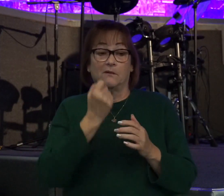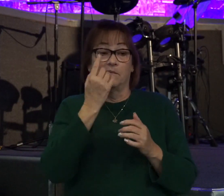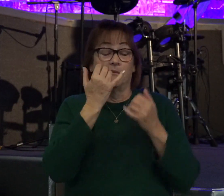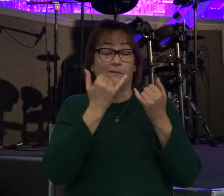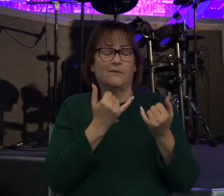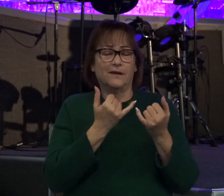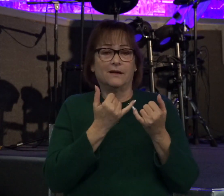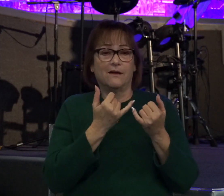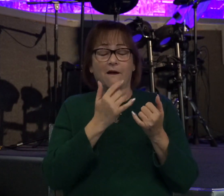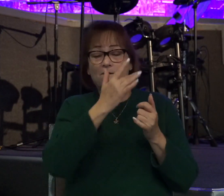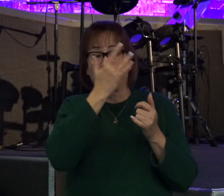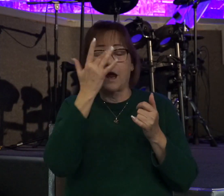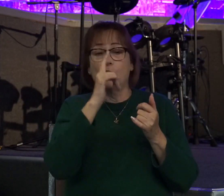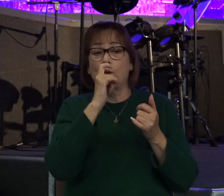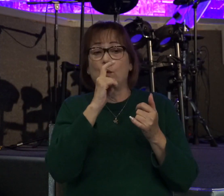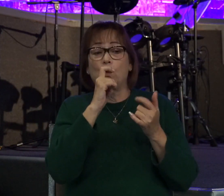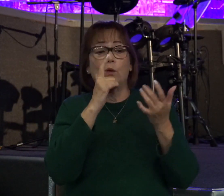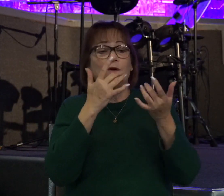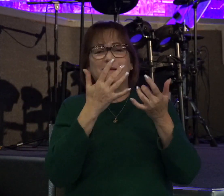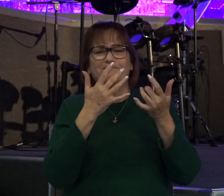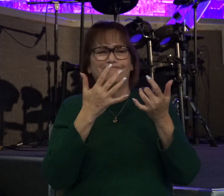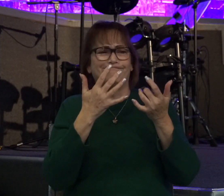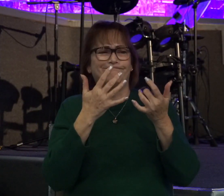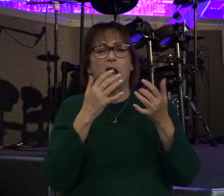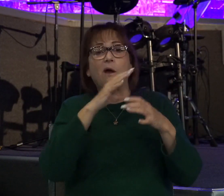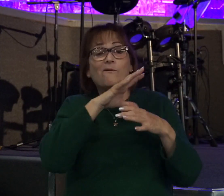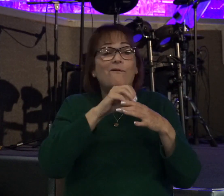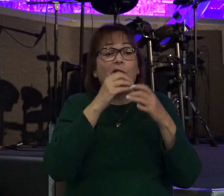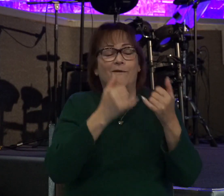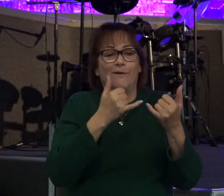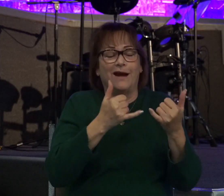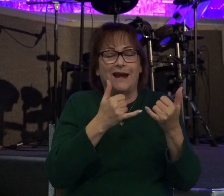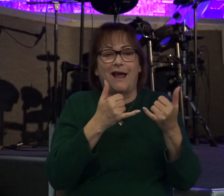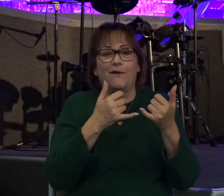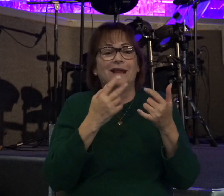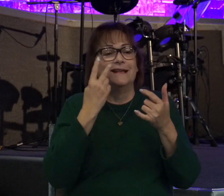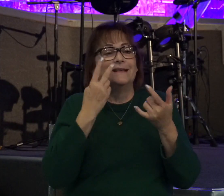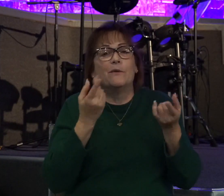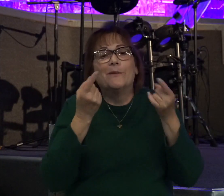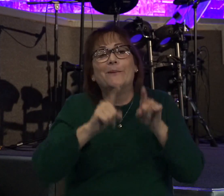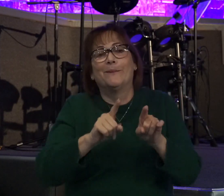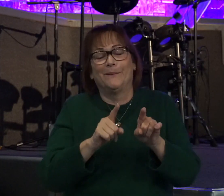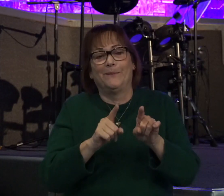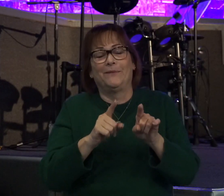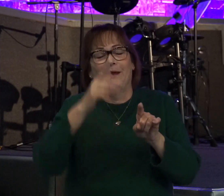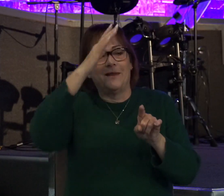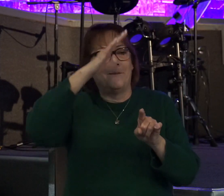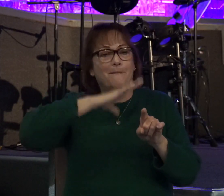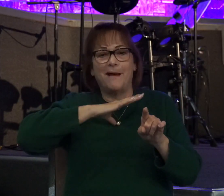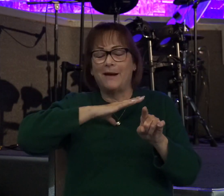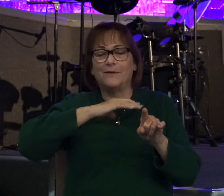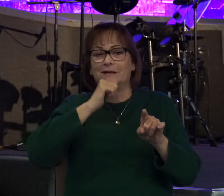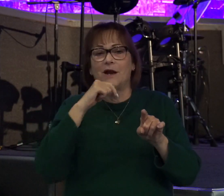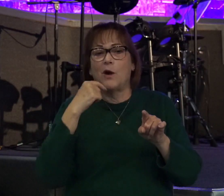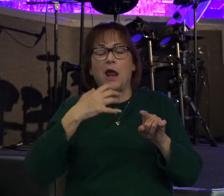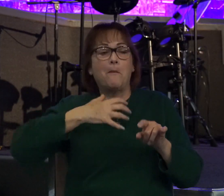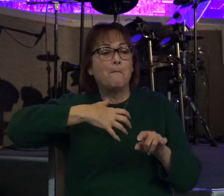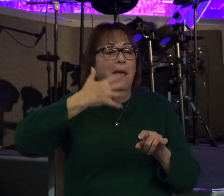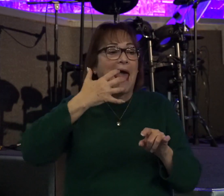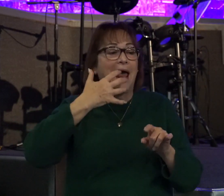Just forget who the players are for a minute and look at what's taking place. This man was not only mad, but he was afraid,